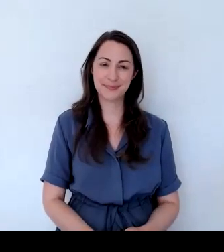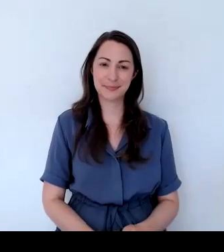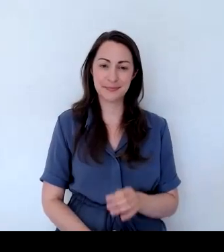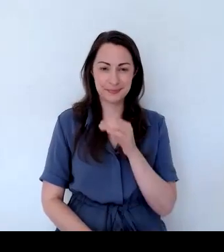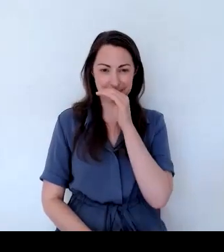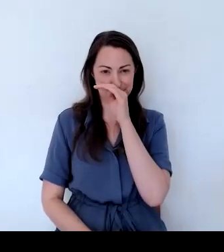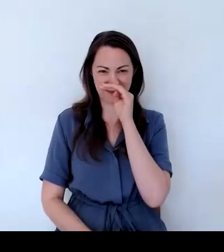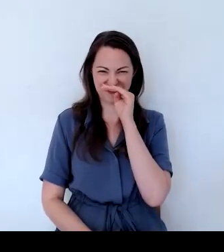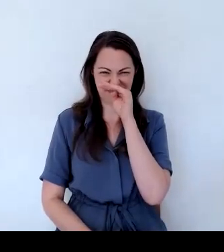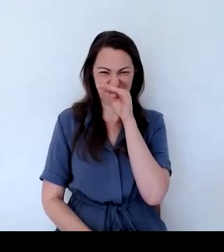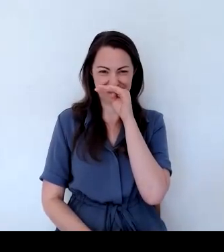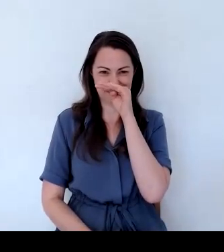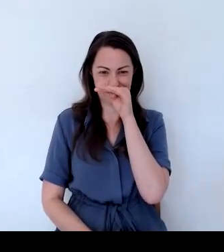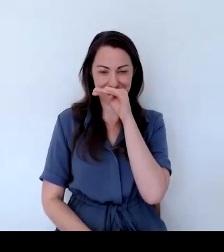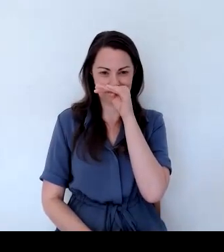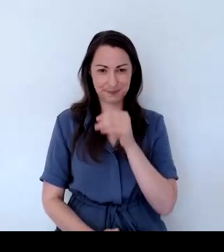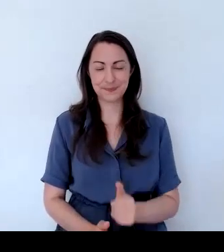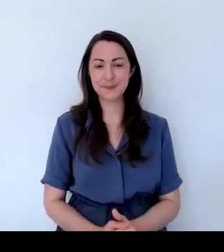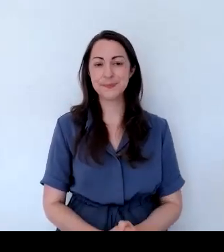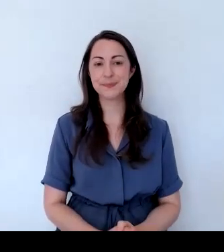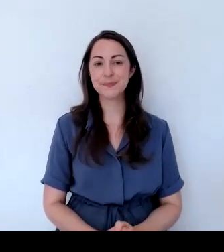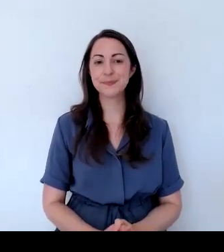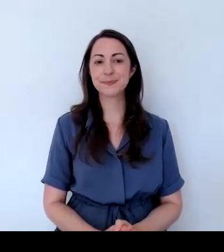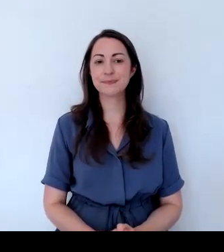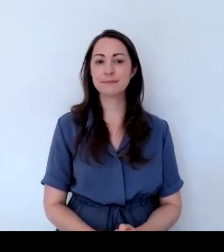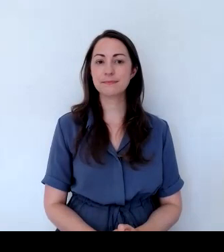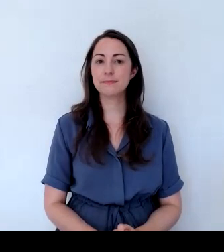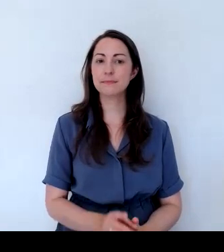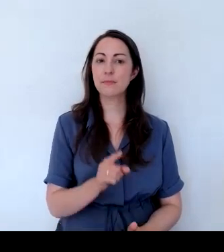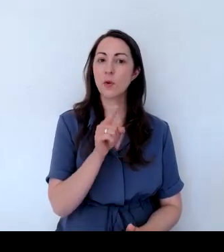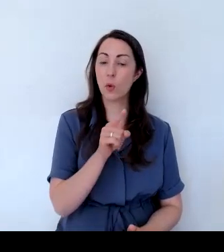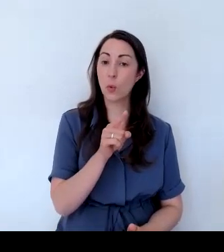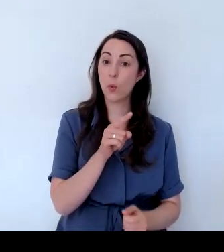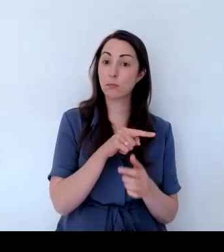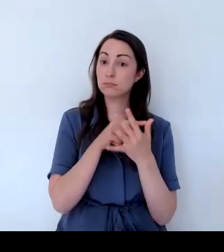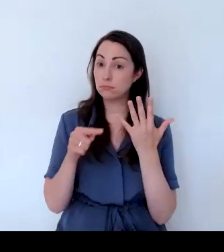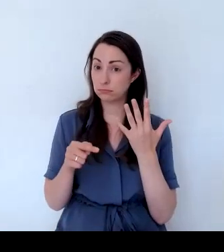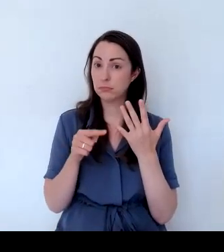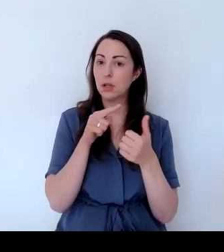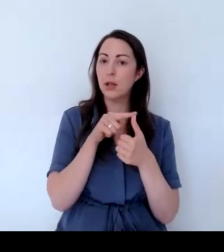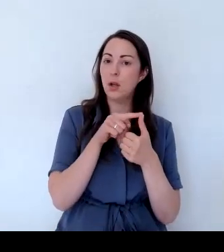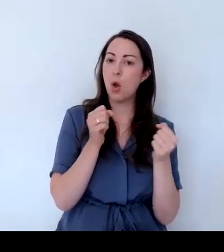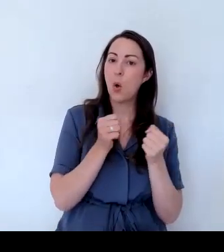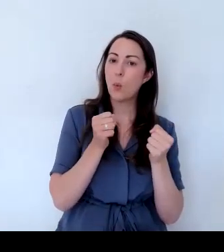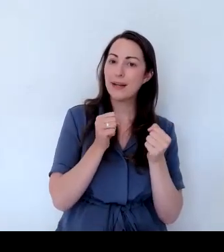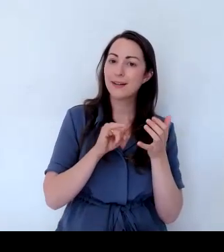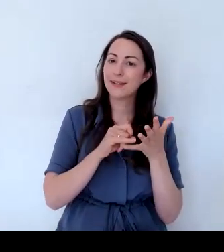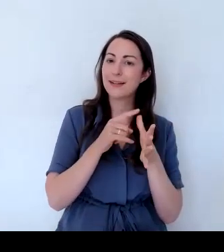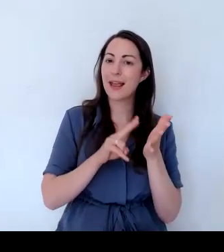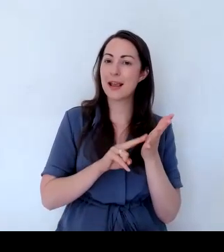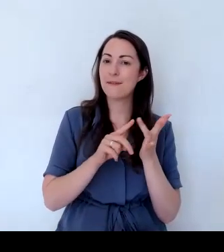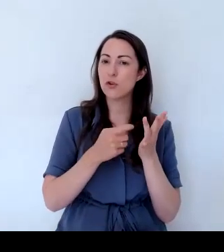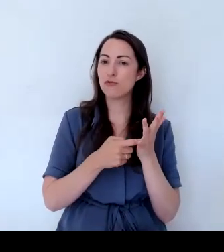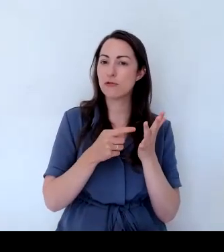We'll just pop that one in there. So that's winter savoury, which produces a small pink flower,